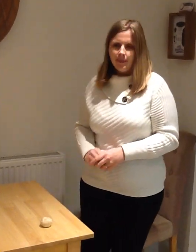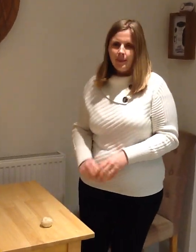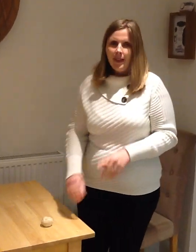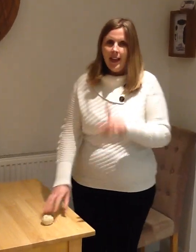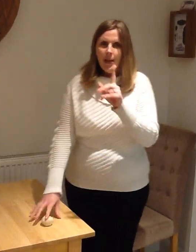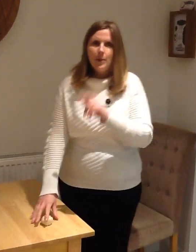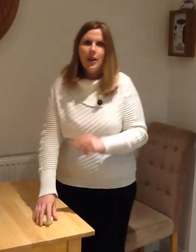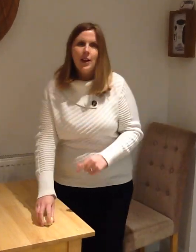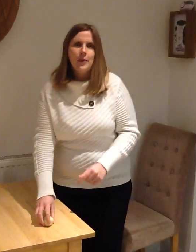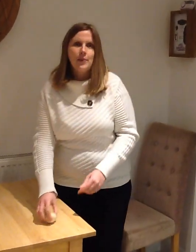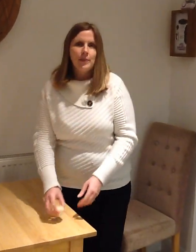Here we go.